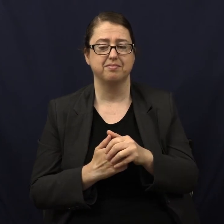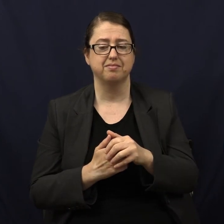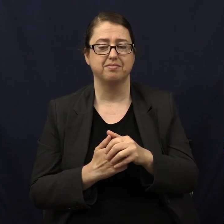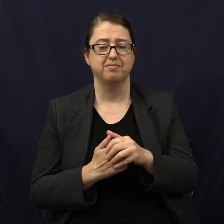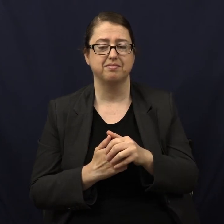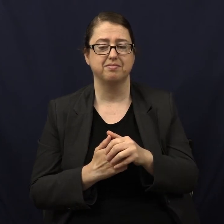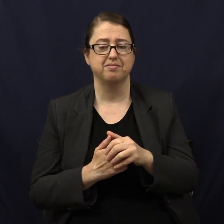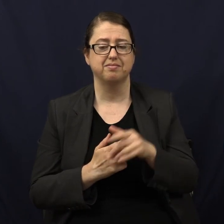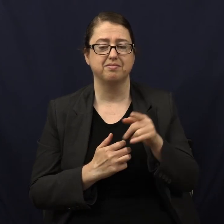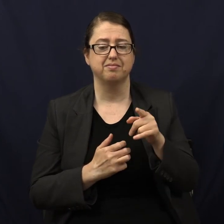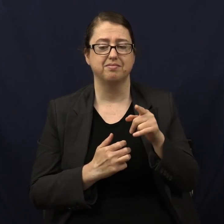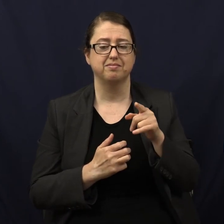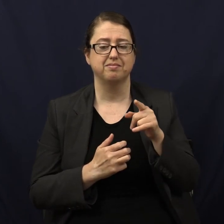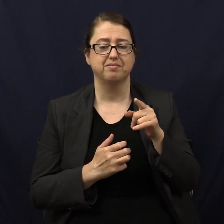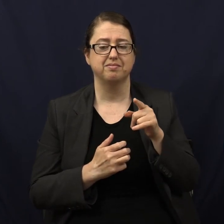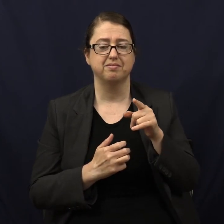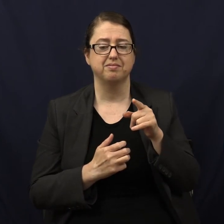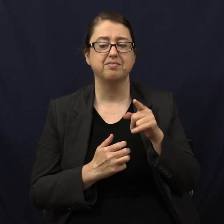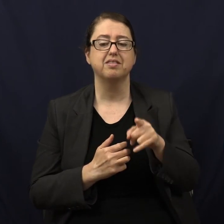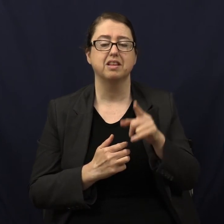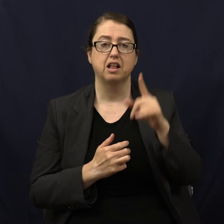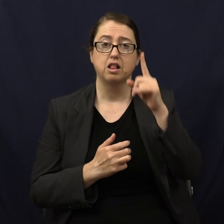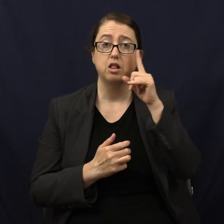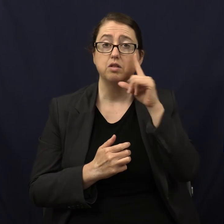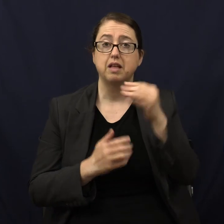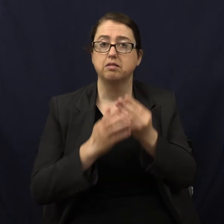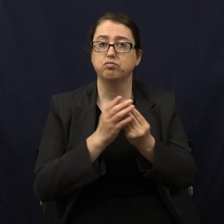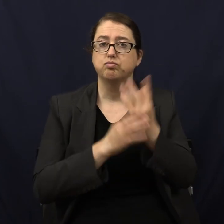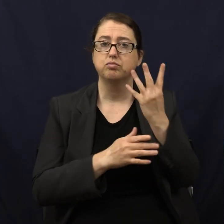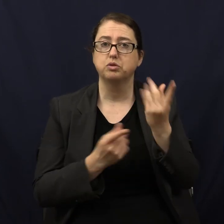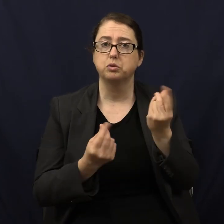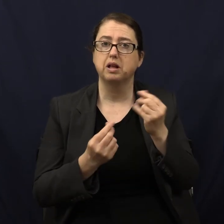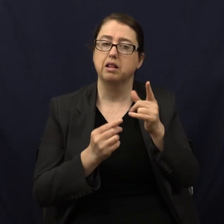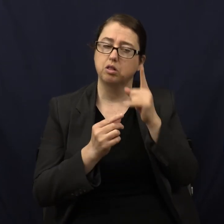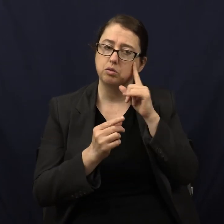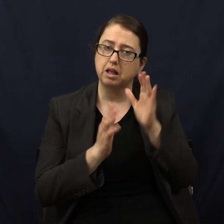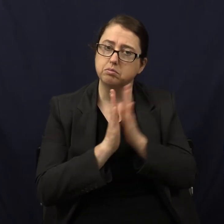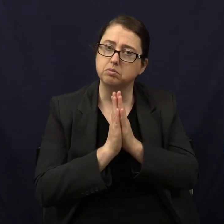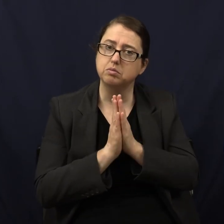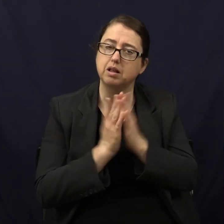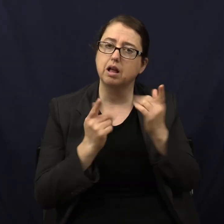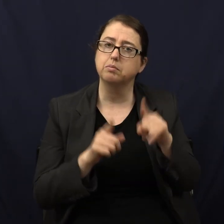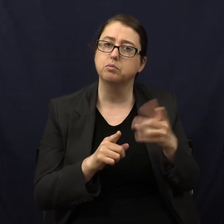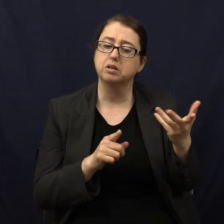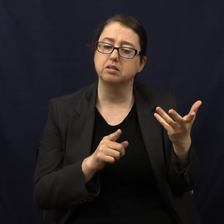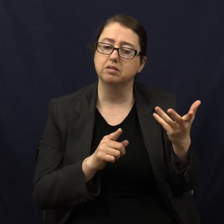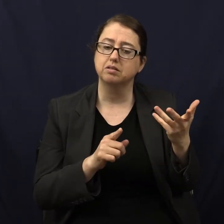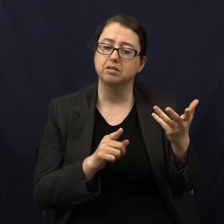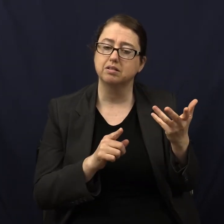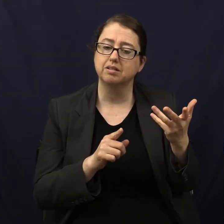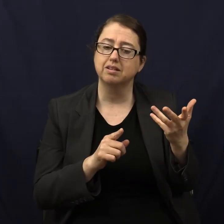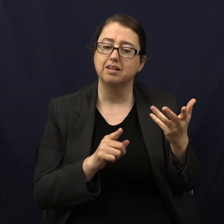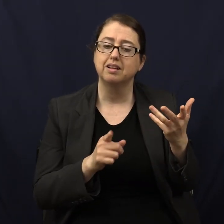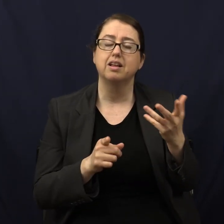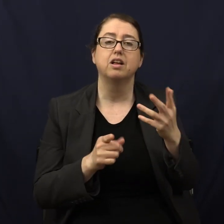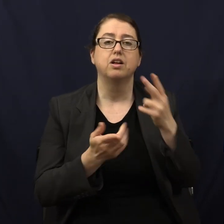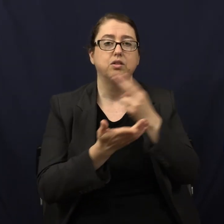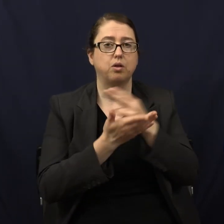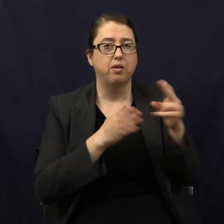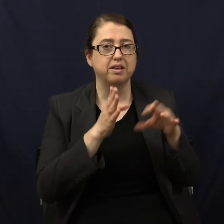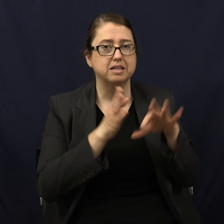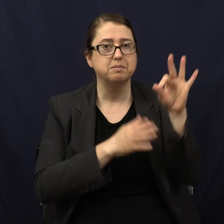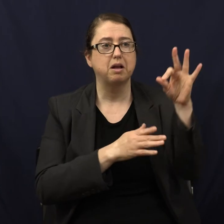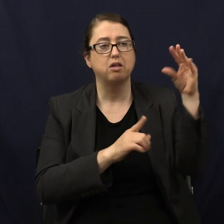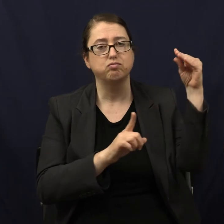this bud is doing? What does it look like the plant is doing? Praying, yeah. And when you pray, what happens? The Holy Spirit shows up.